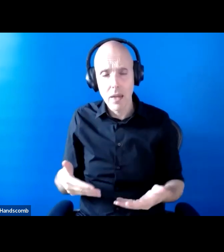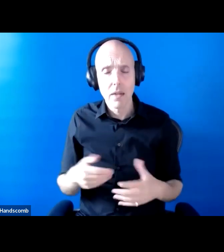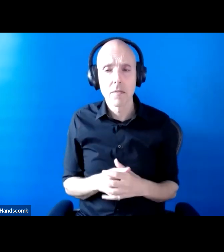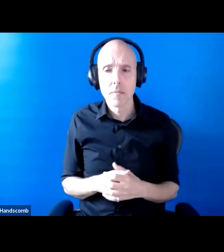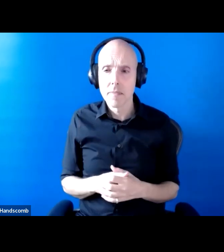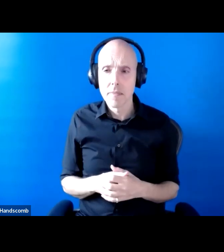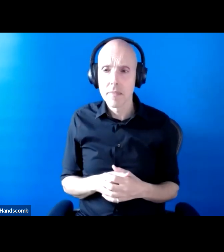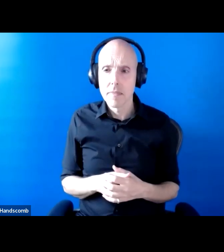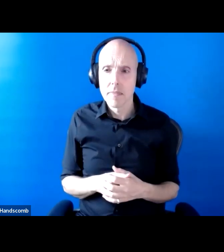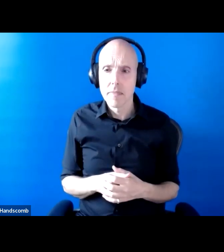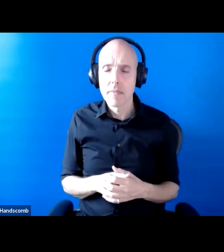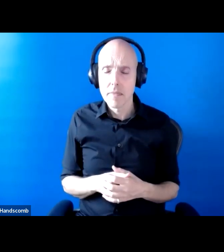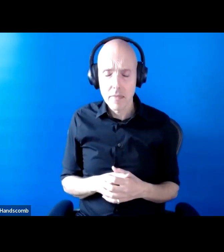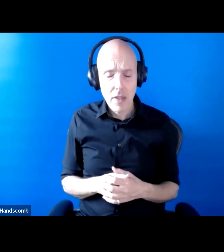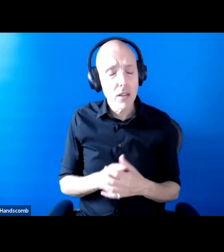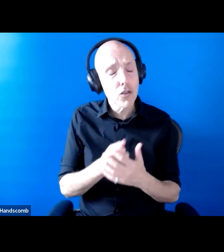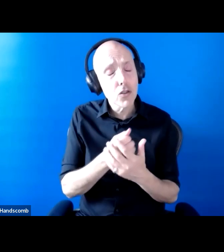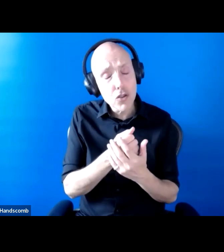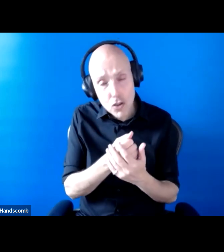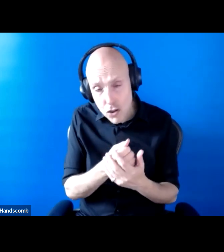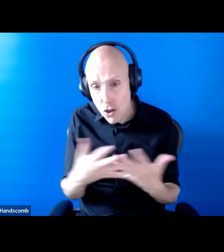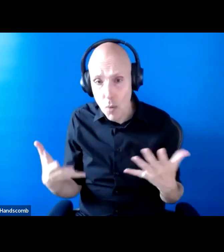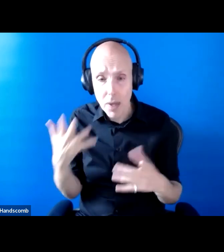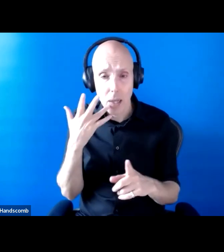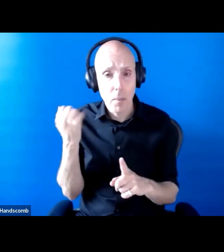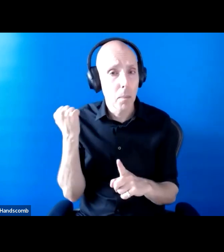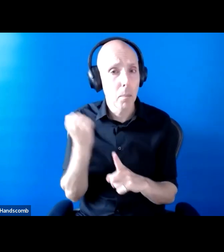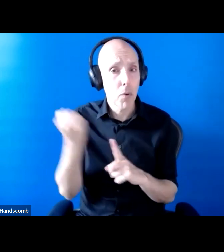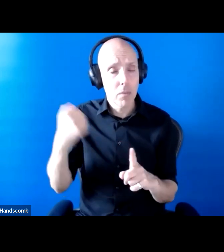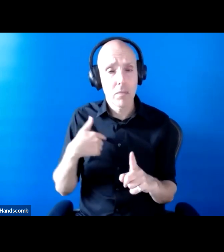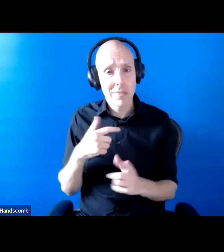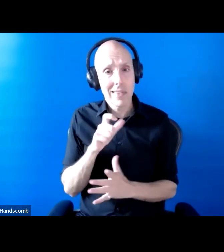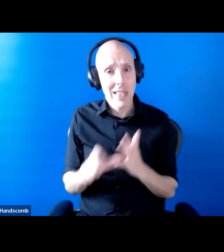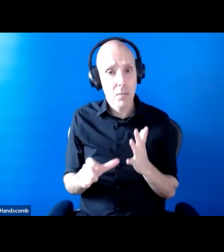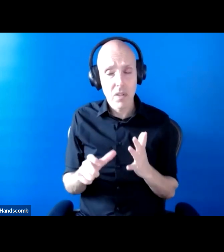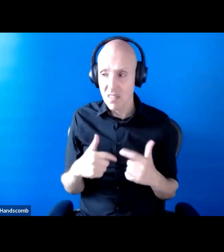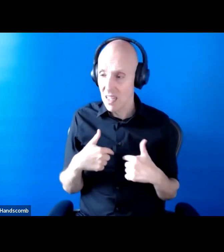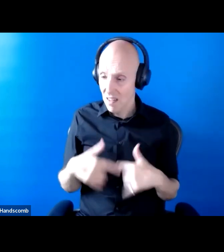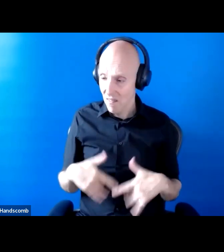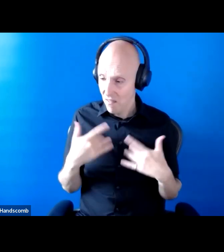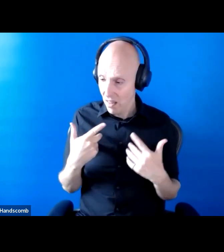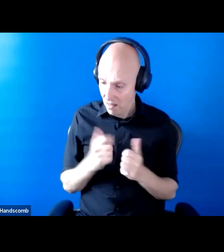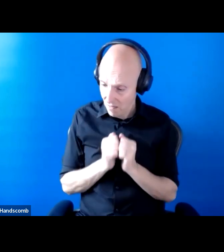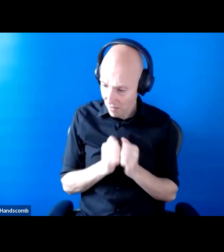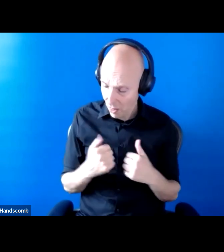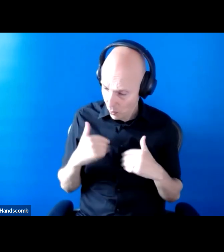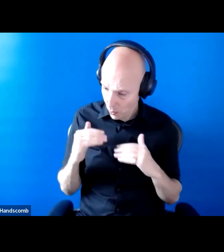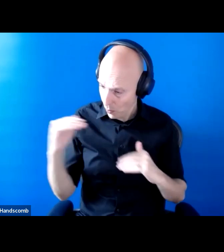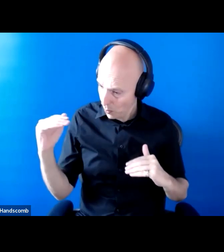many things hit us as disabled people and made us feel that we weren't valued in the same way. The first thing I'd